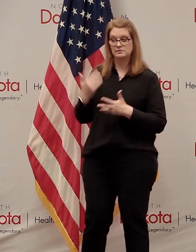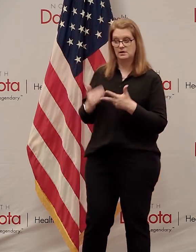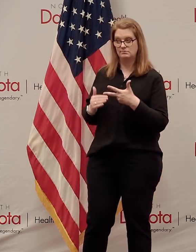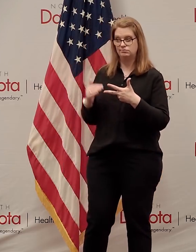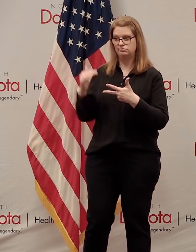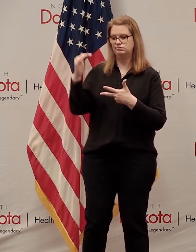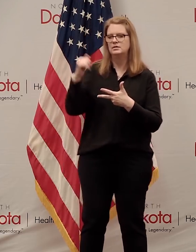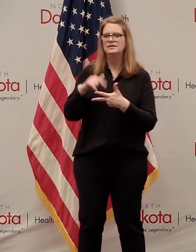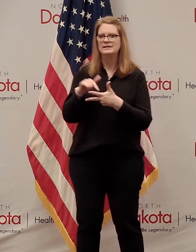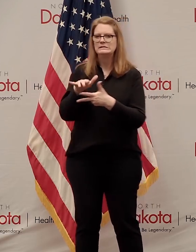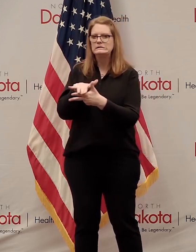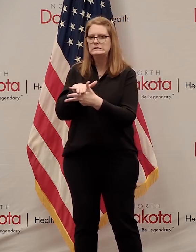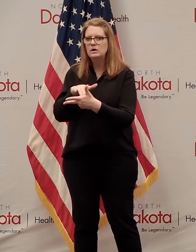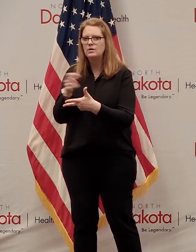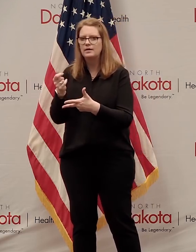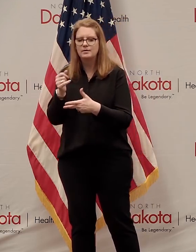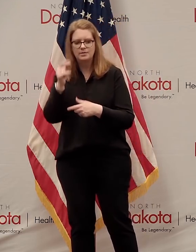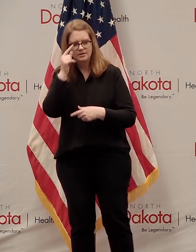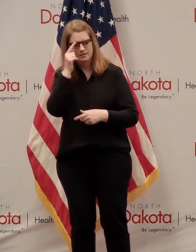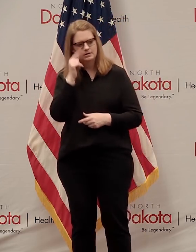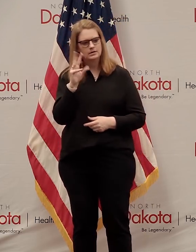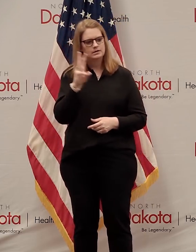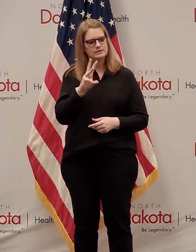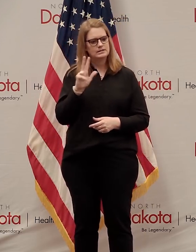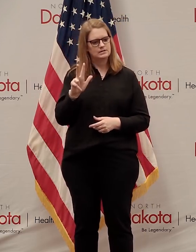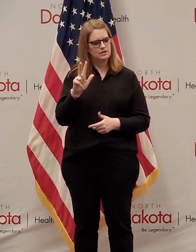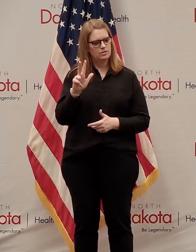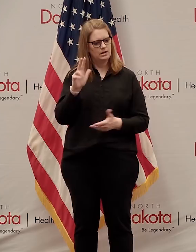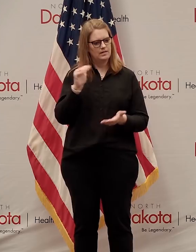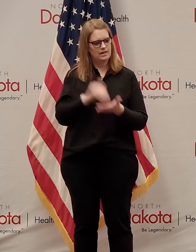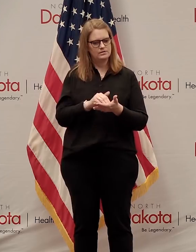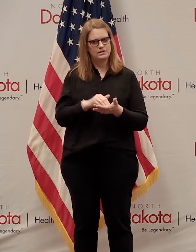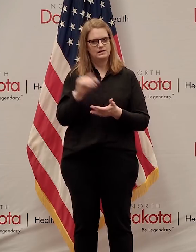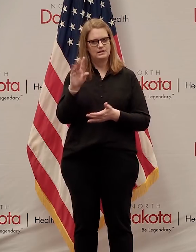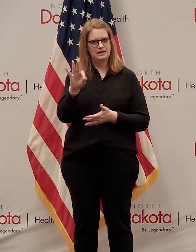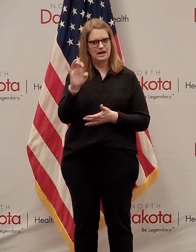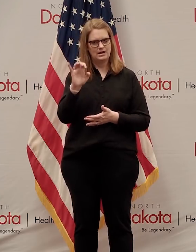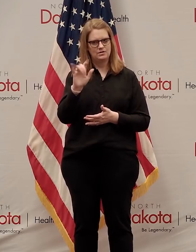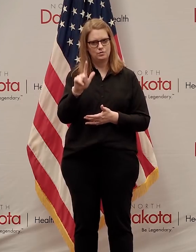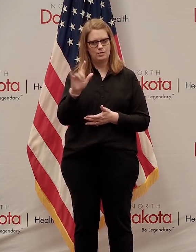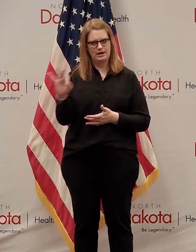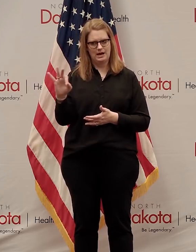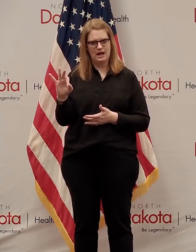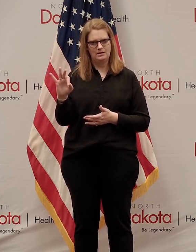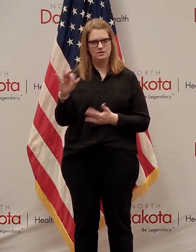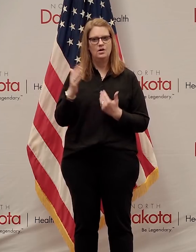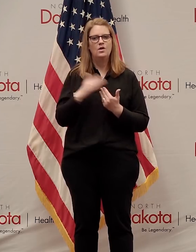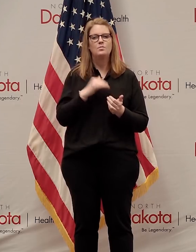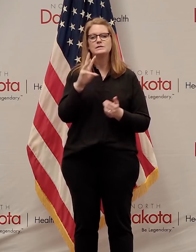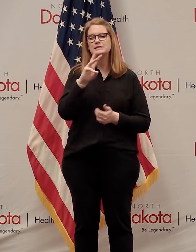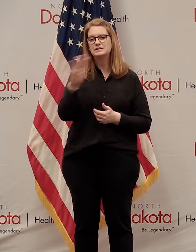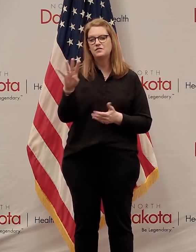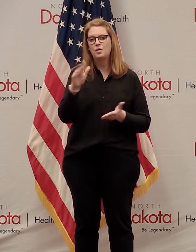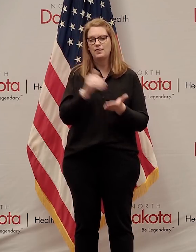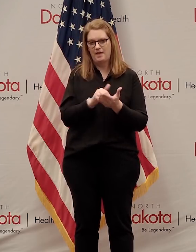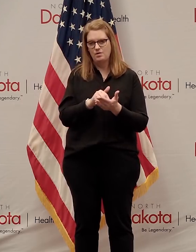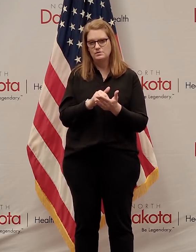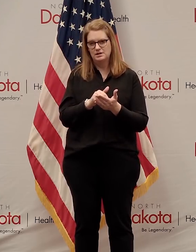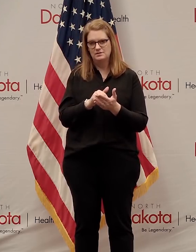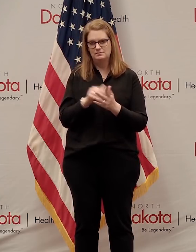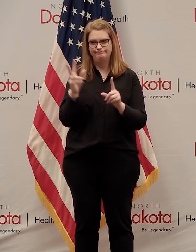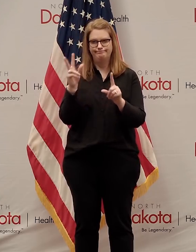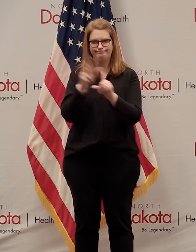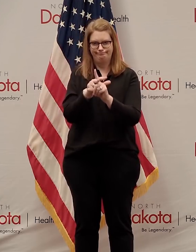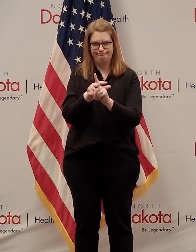But again, that brings us to 63,929, almost 64,000 regular claims